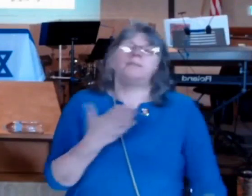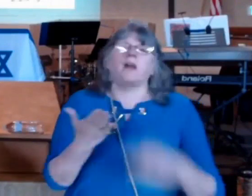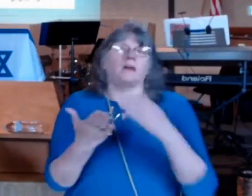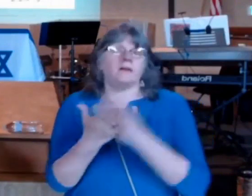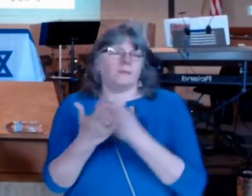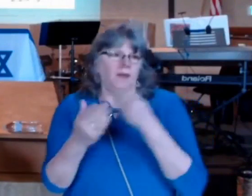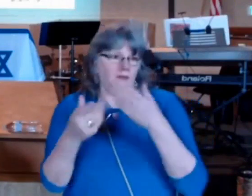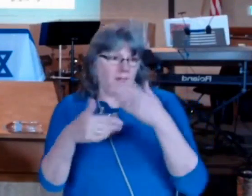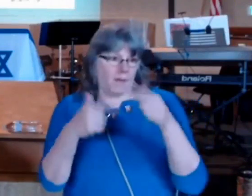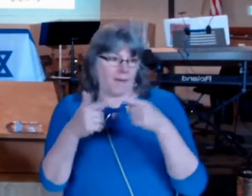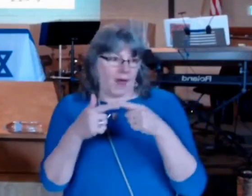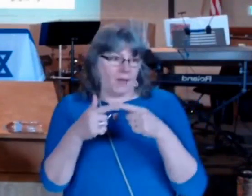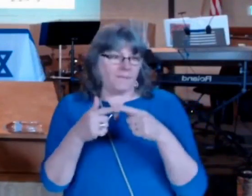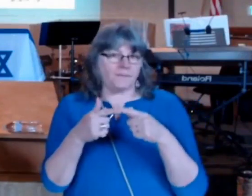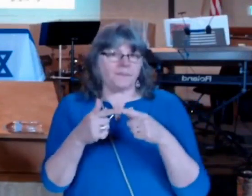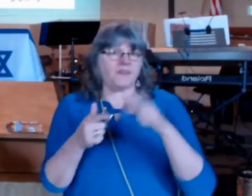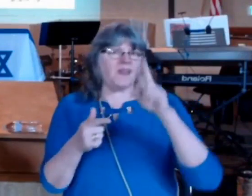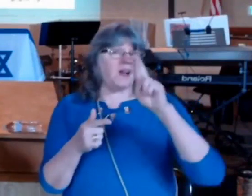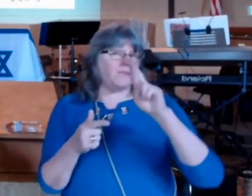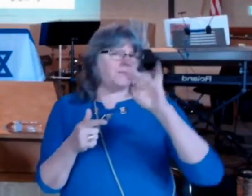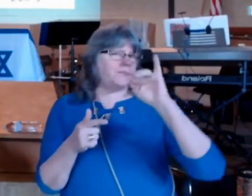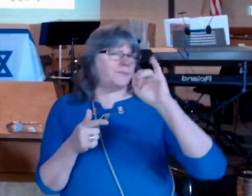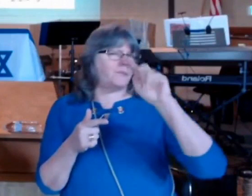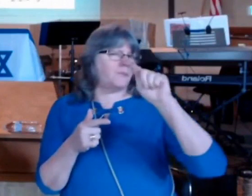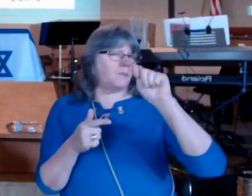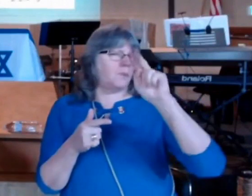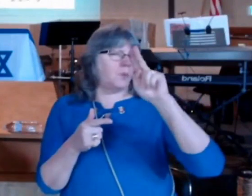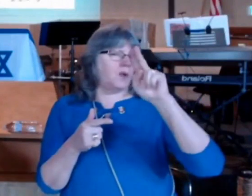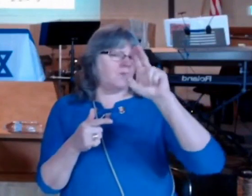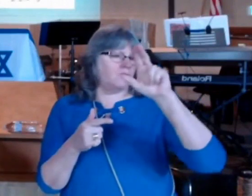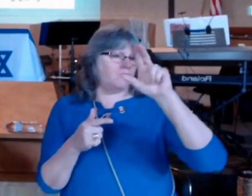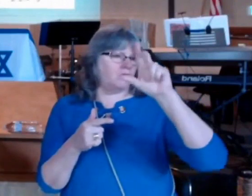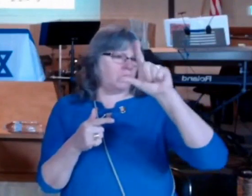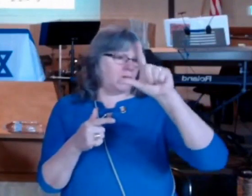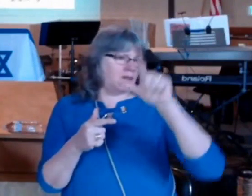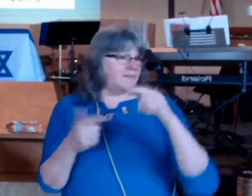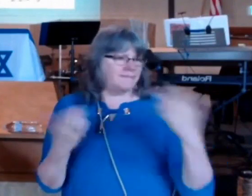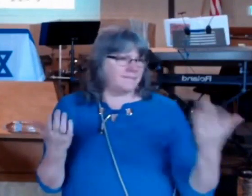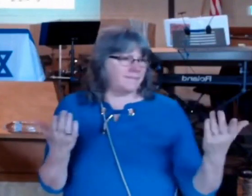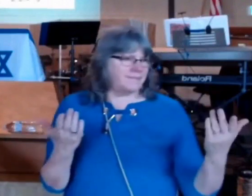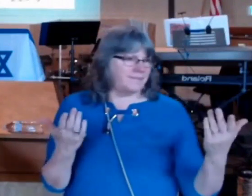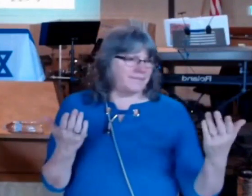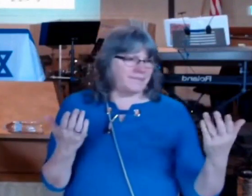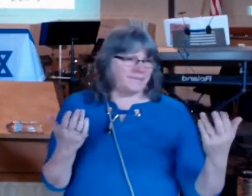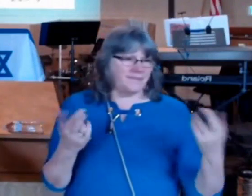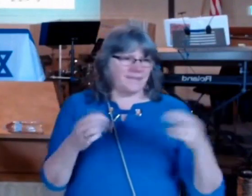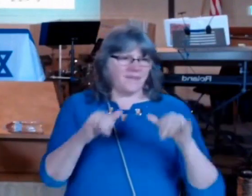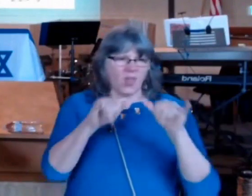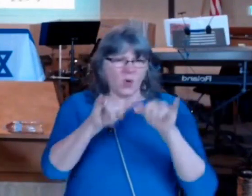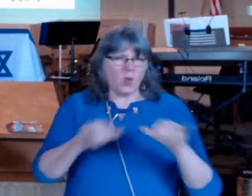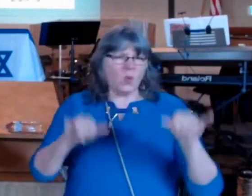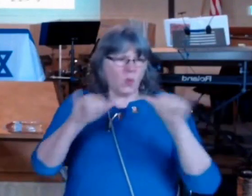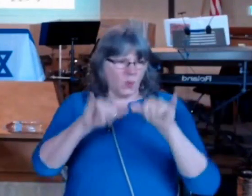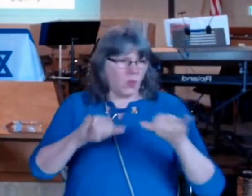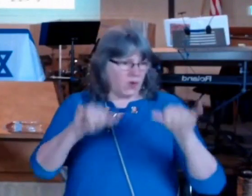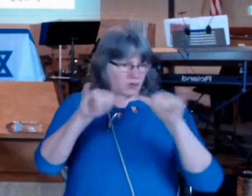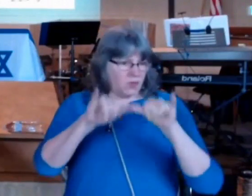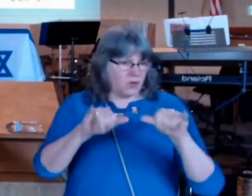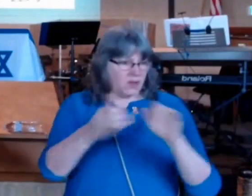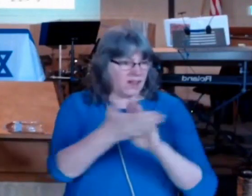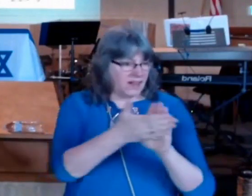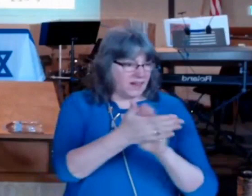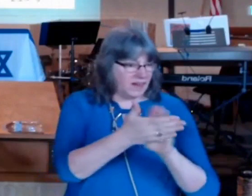and handicapped but there's also the wrong attitudes